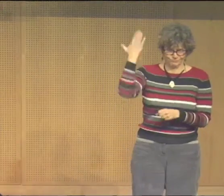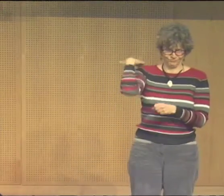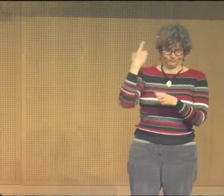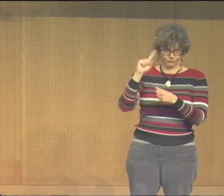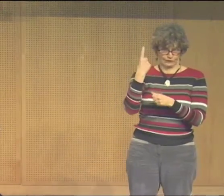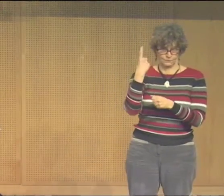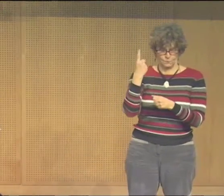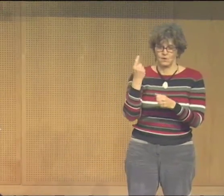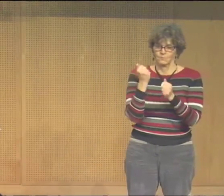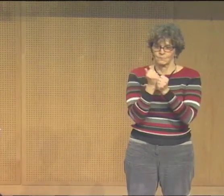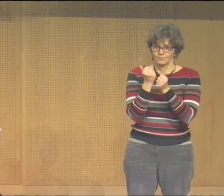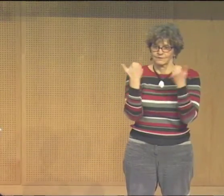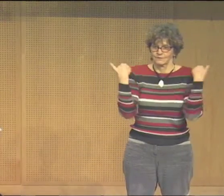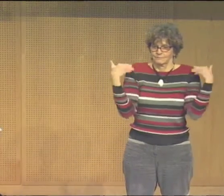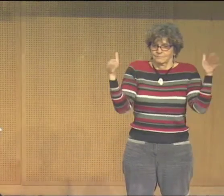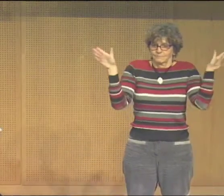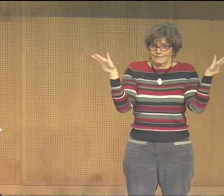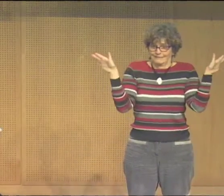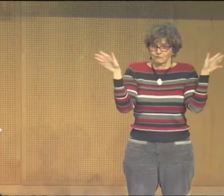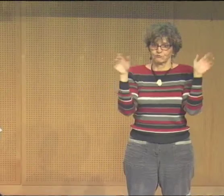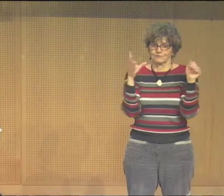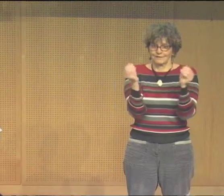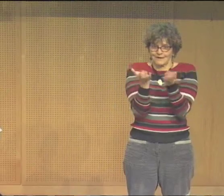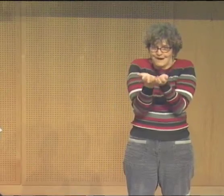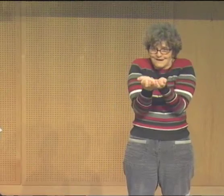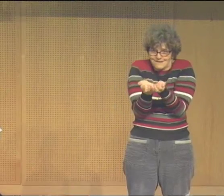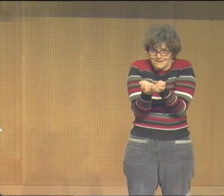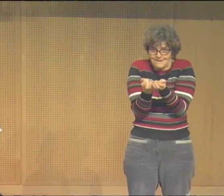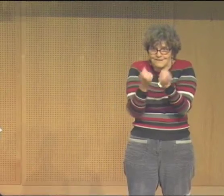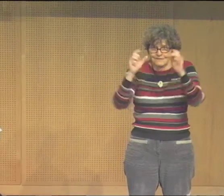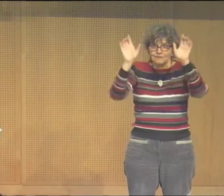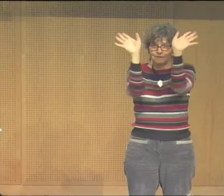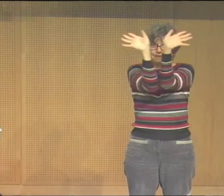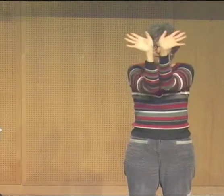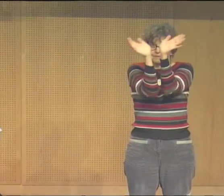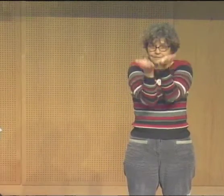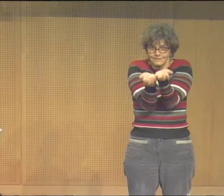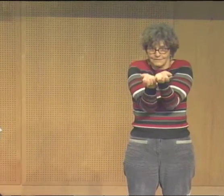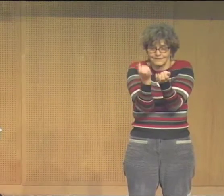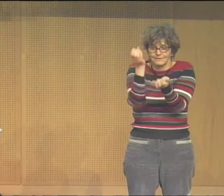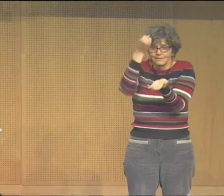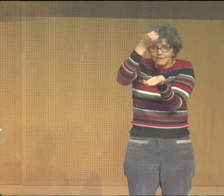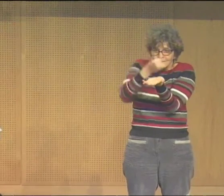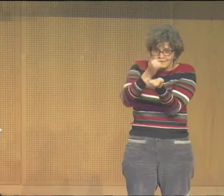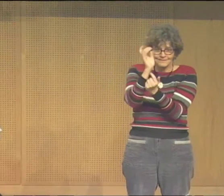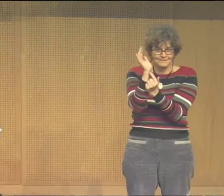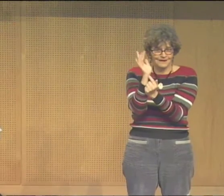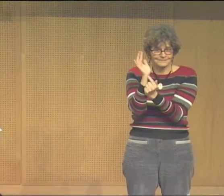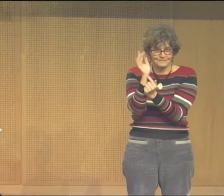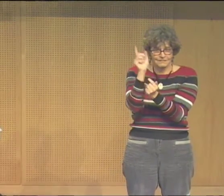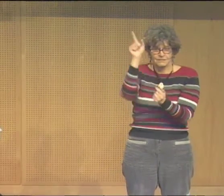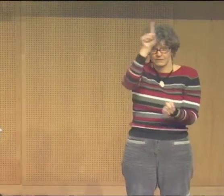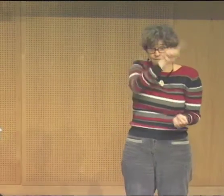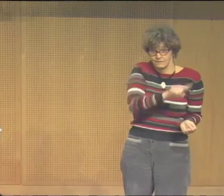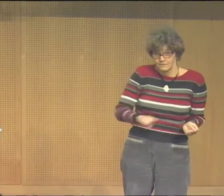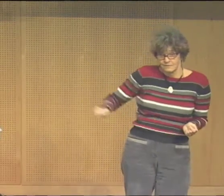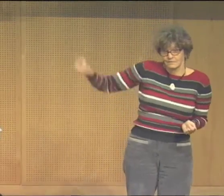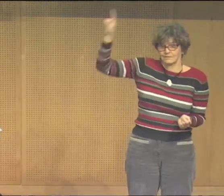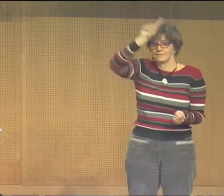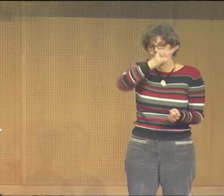hadn't been anything depicting deaf spirituality, I didn't think. Sometimes there are figures with hands as wings and so forth. And so